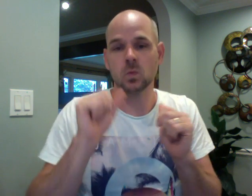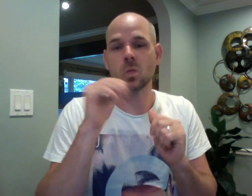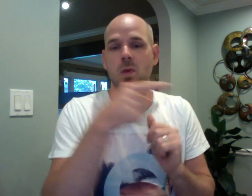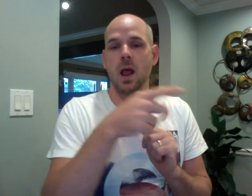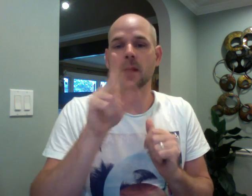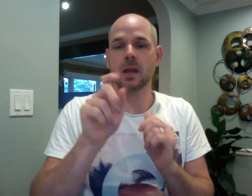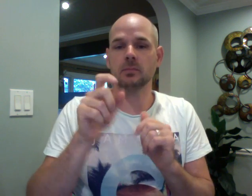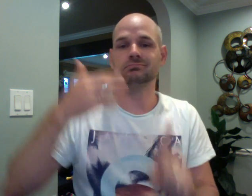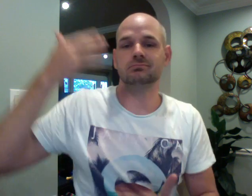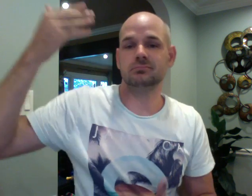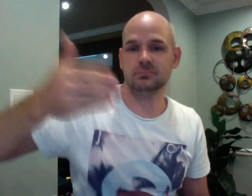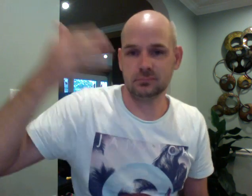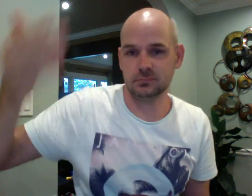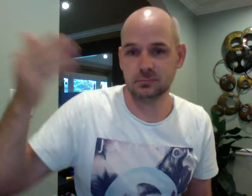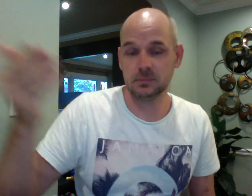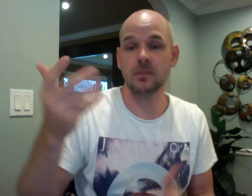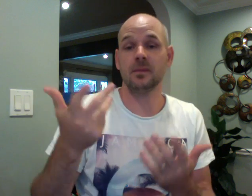Why not tight to the ceiling? I